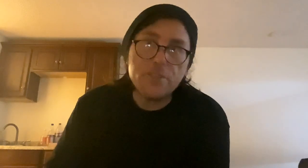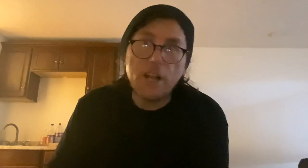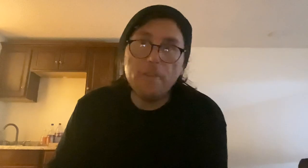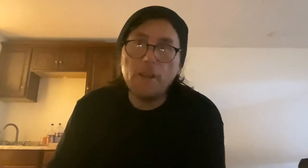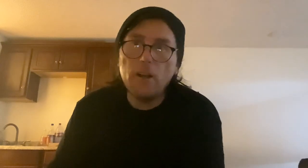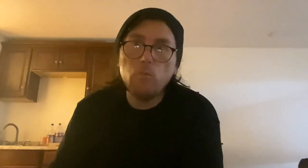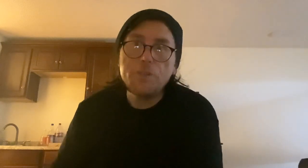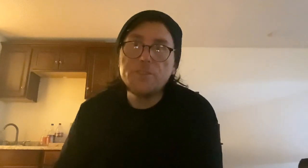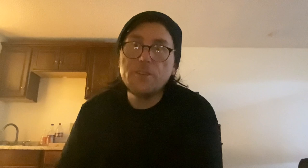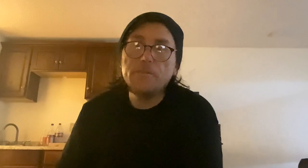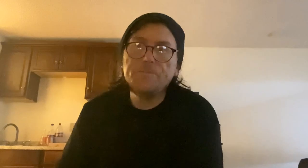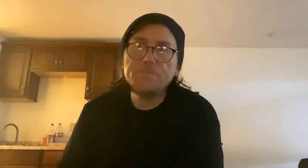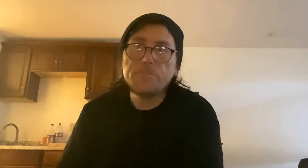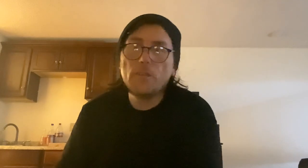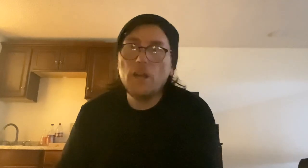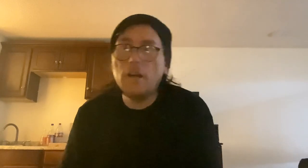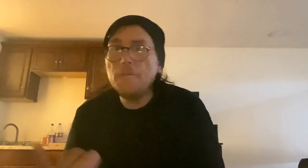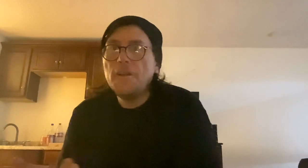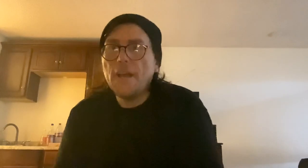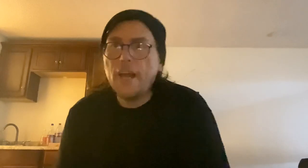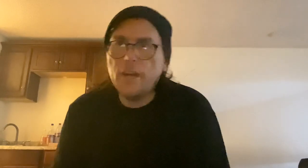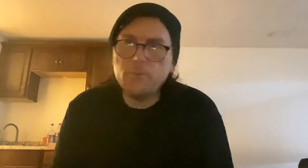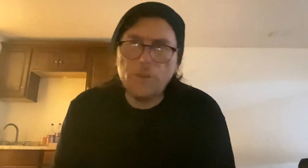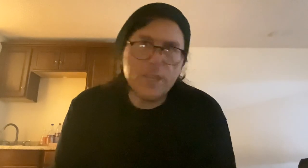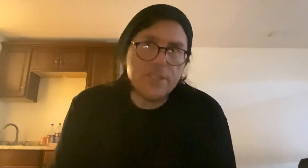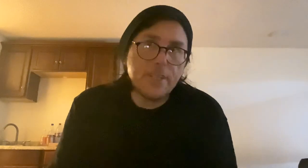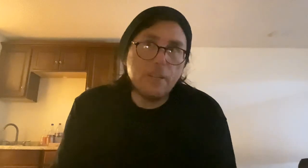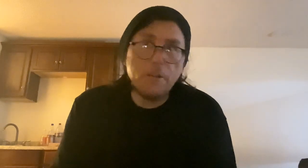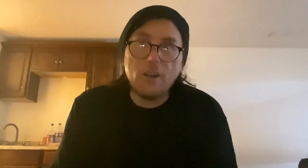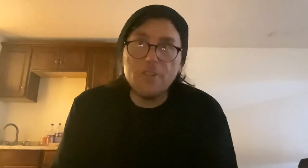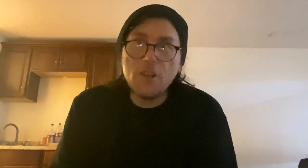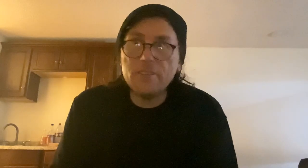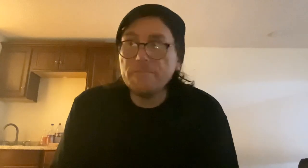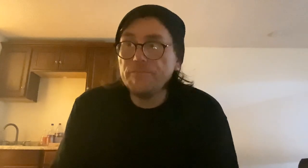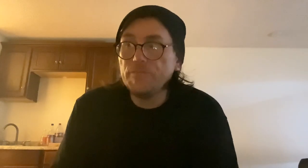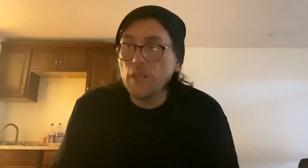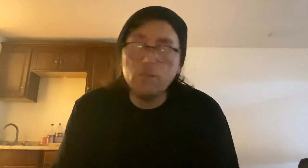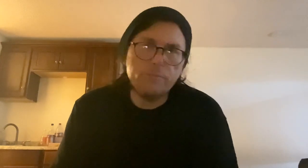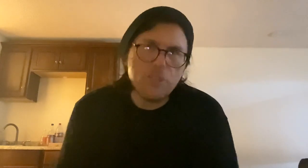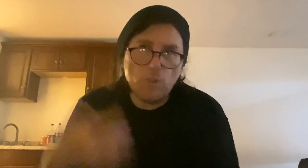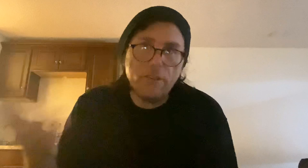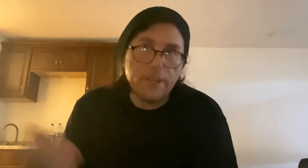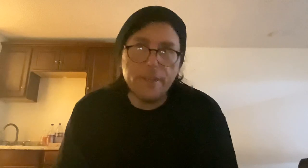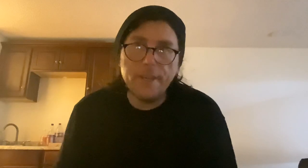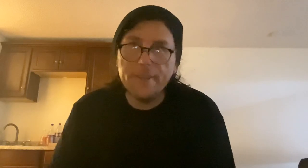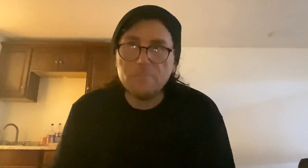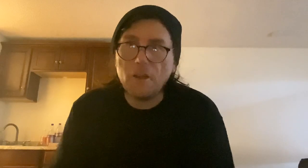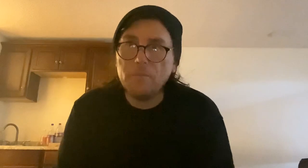stuff of what to do. So, and when they set up a contract, you know, that's when you need it is probably